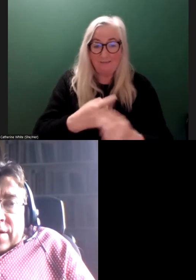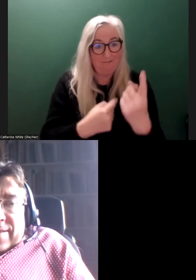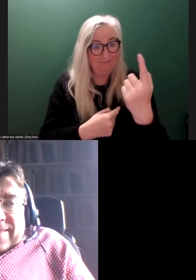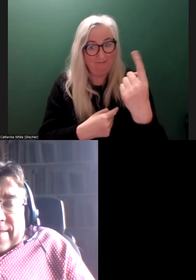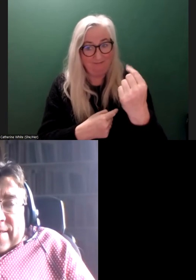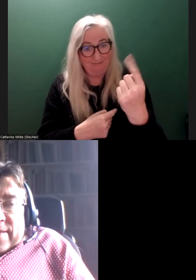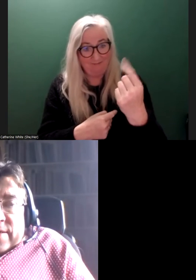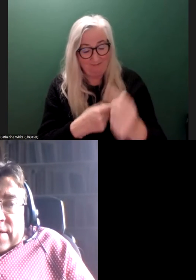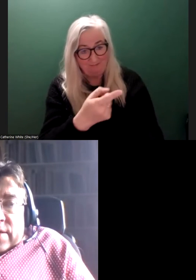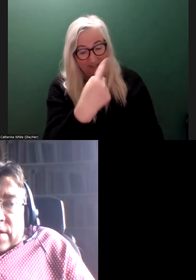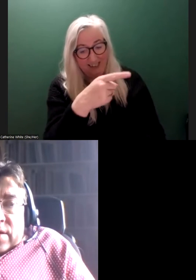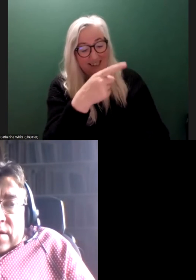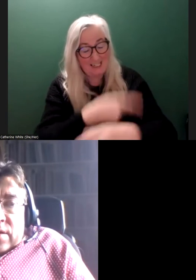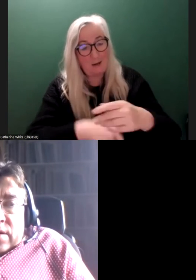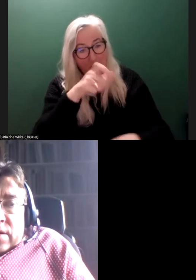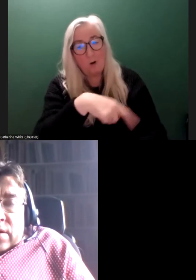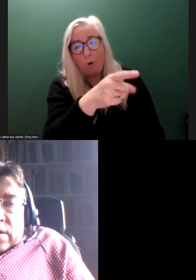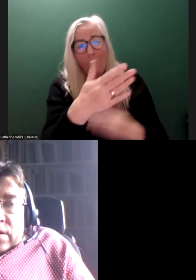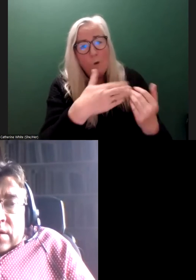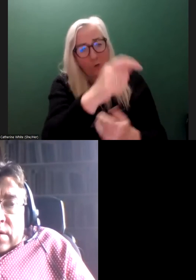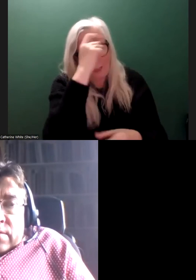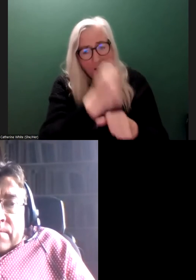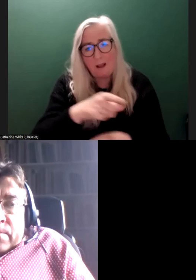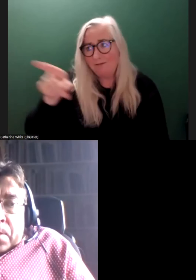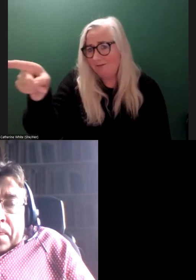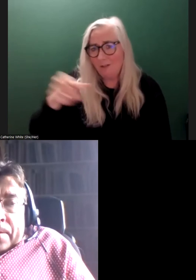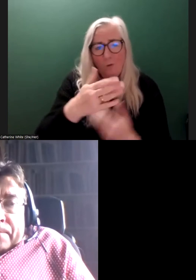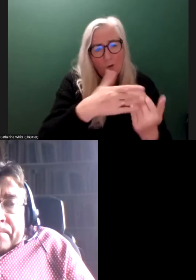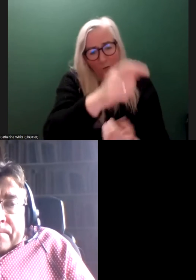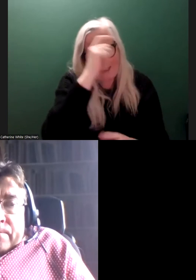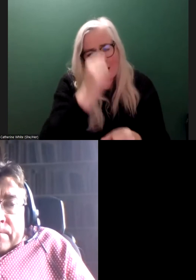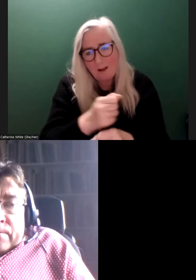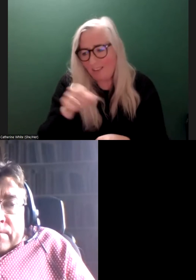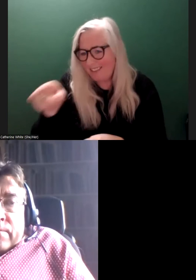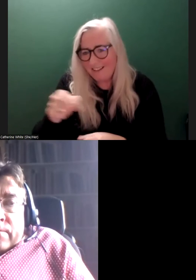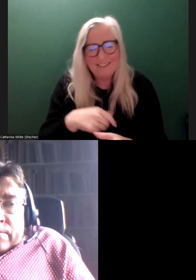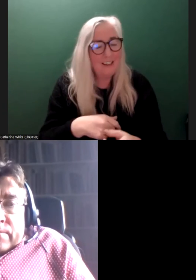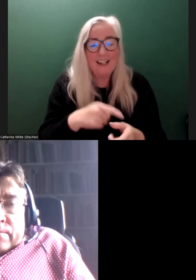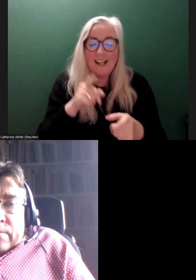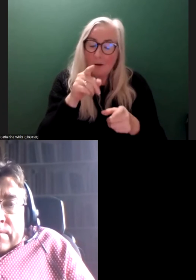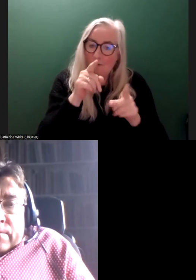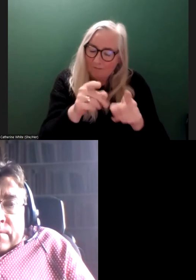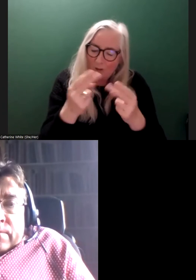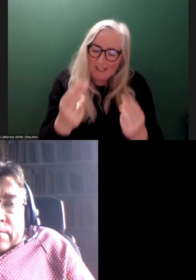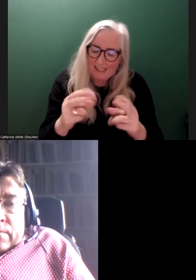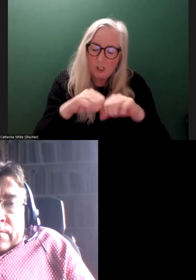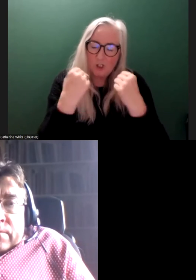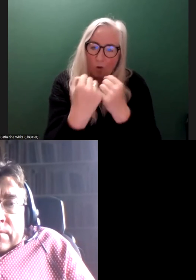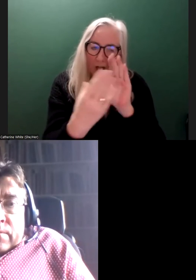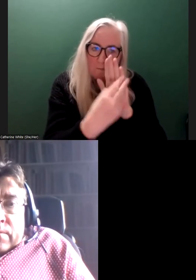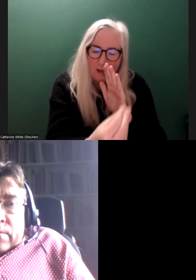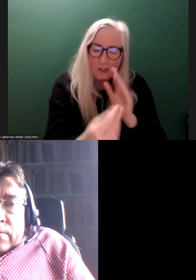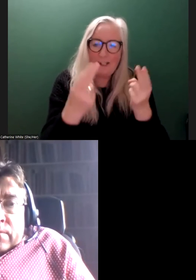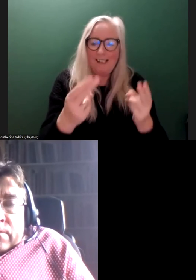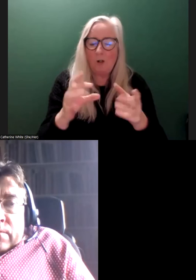person. Tell us what you think about how policy formation should be done. This is where the social model comes in. This is where the collective model comes in. The